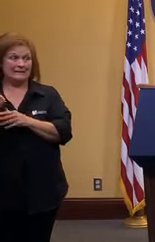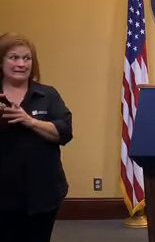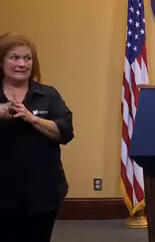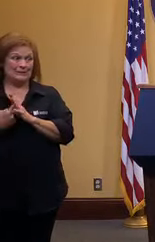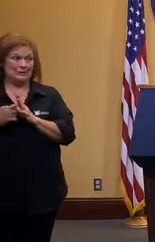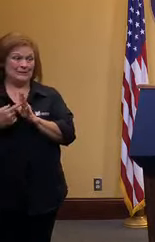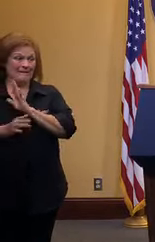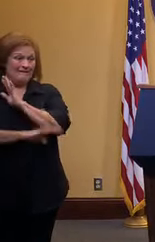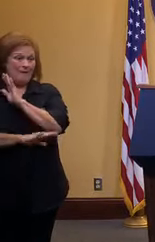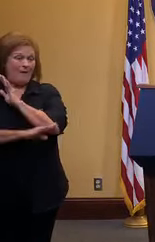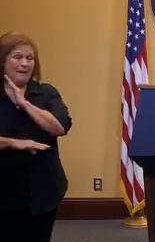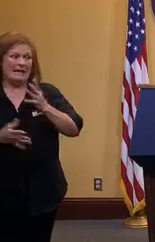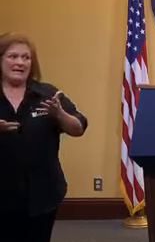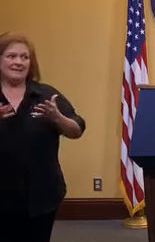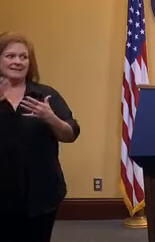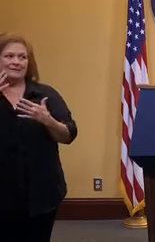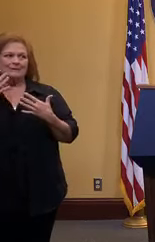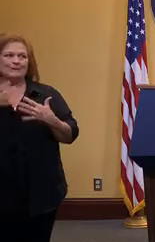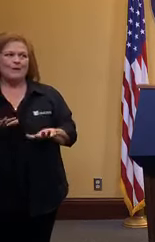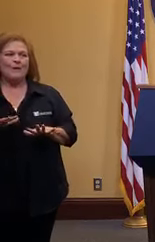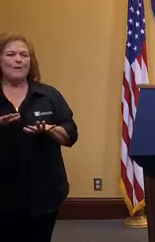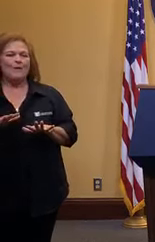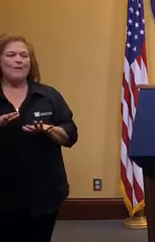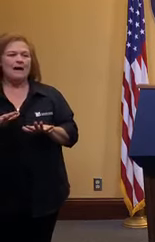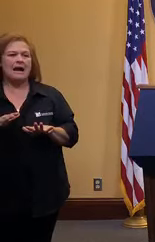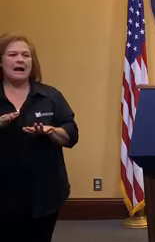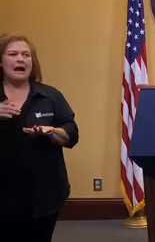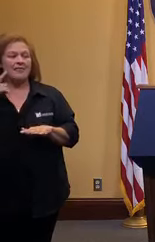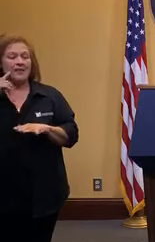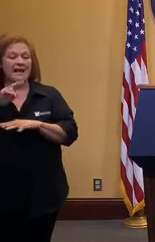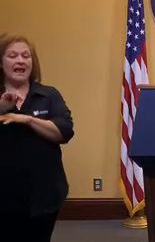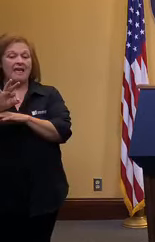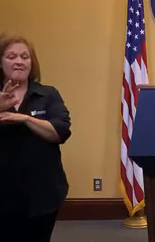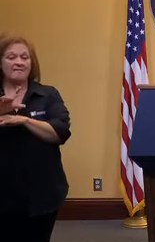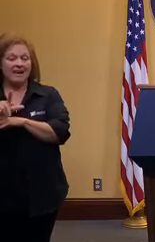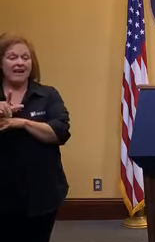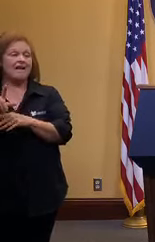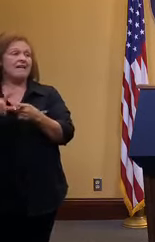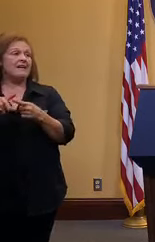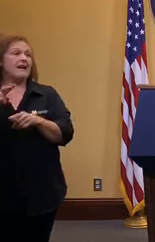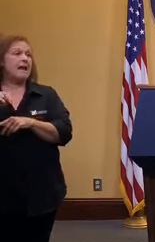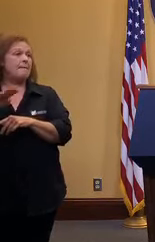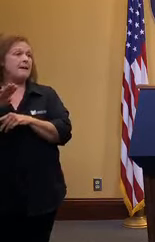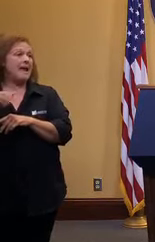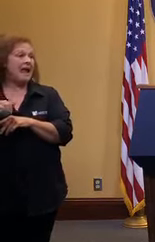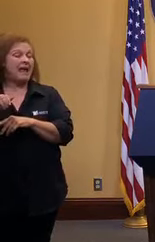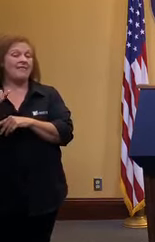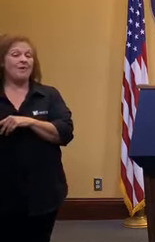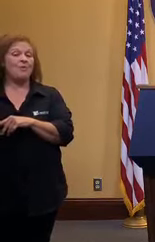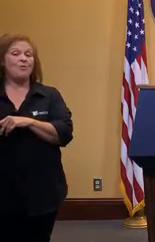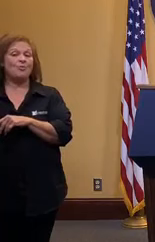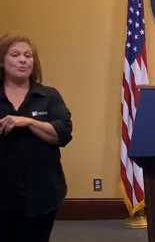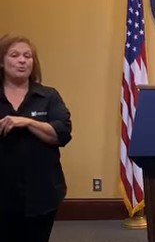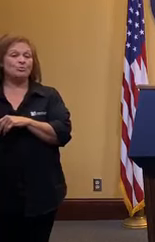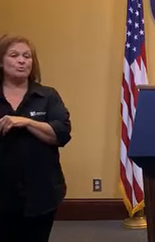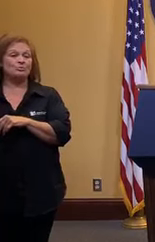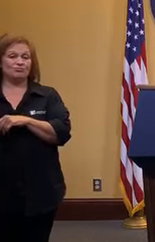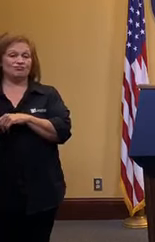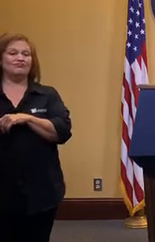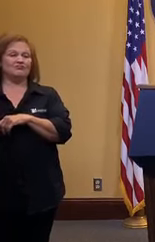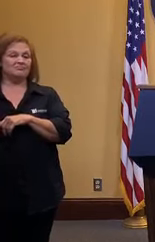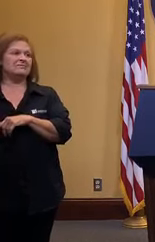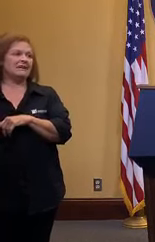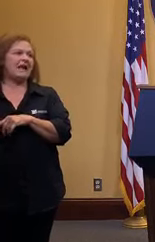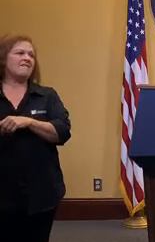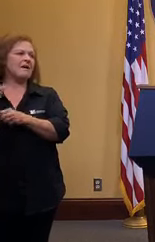we'll have to see what it is but i think that the i think that the nfl and the nba and all of those organizations um are going to